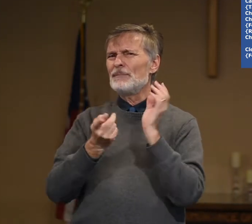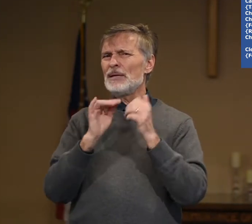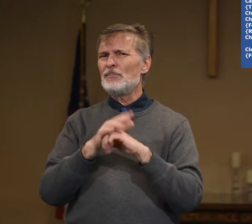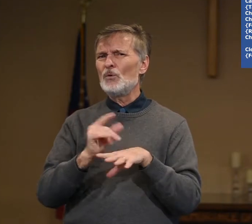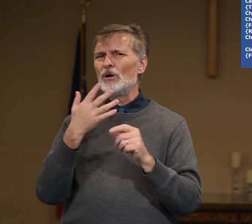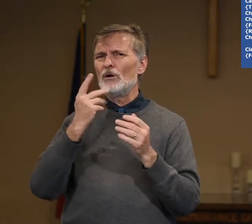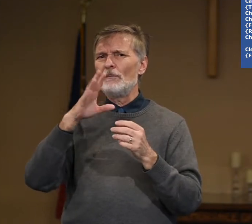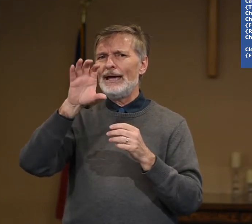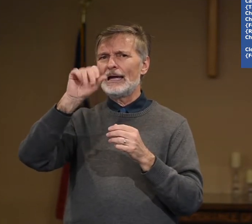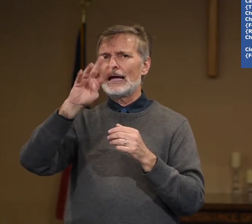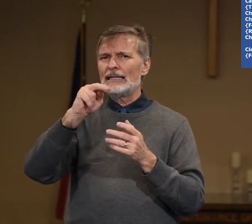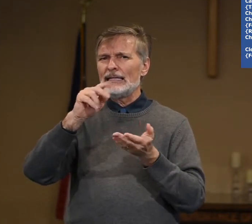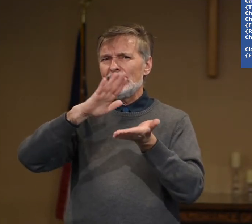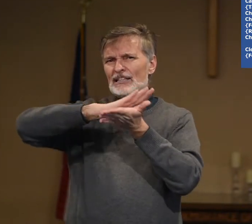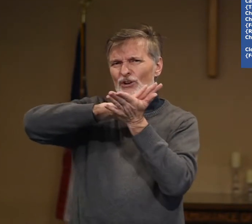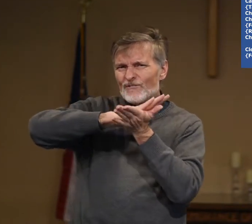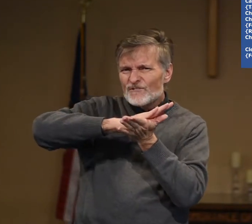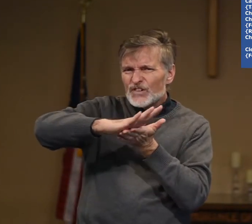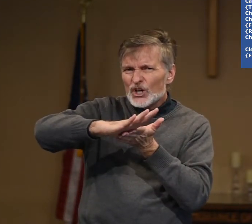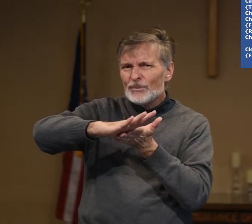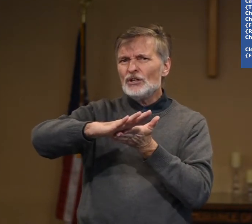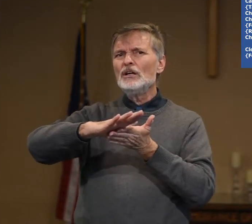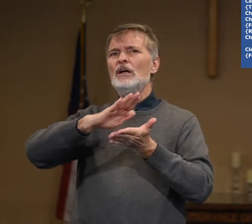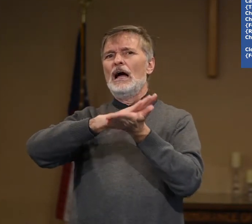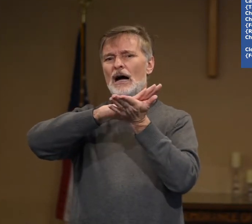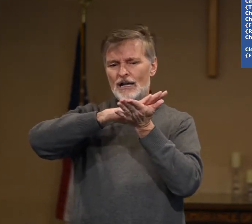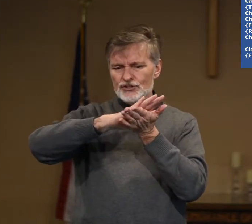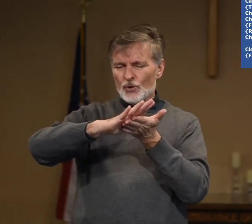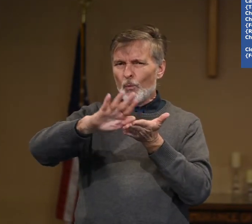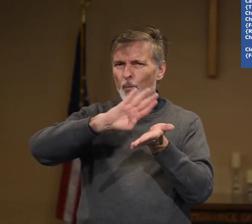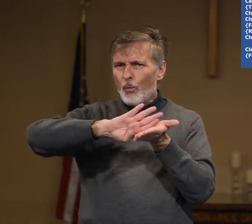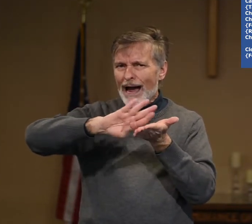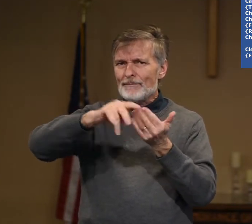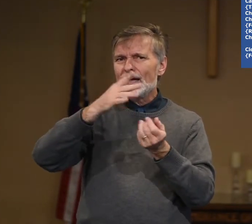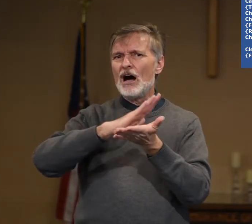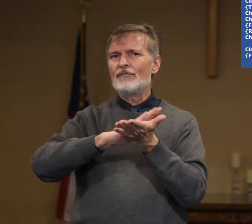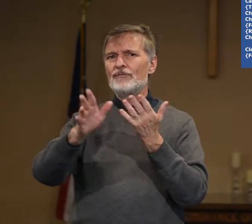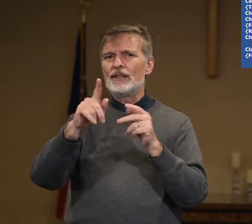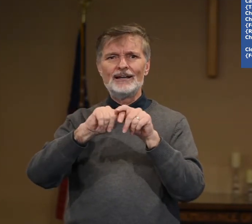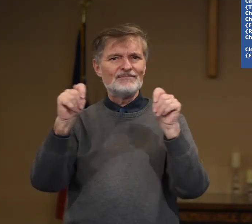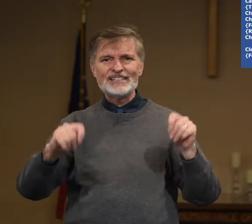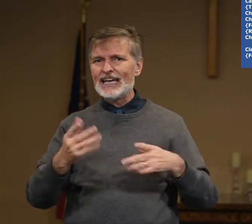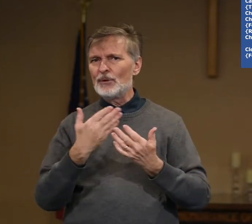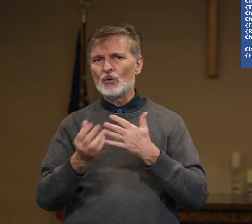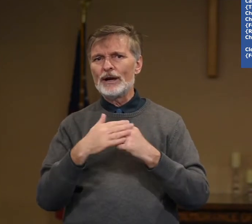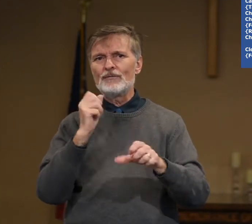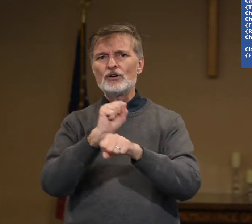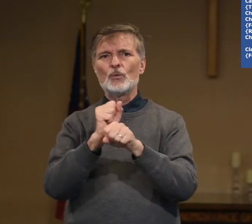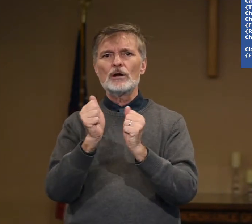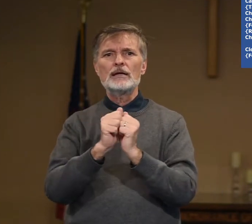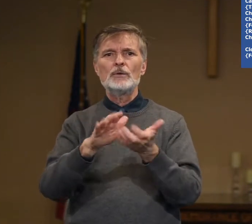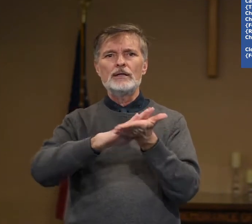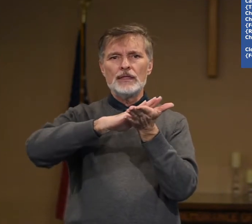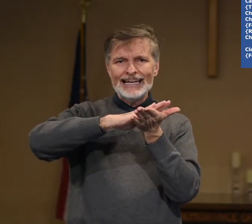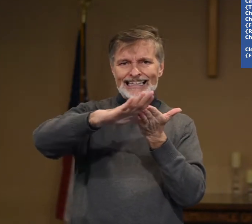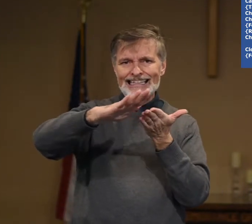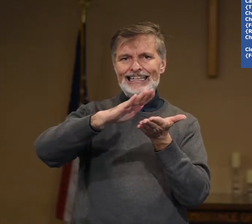Some people will make clean a little firmer because you're wiping off the table or whatever you're working with. Clean